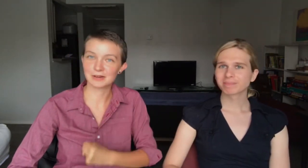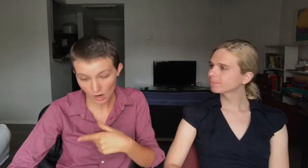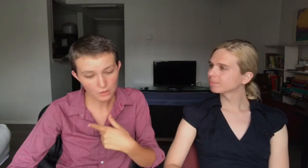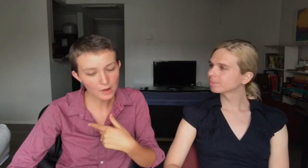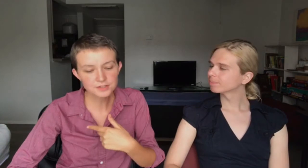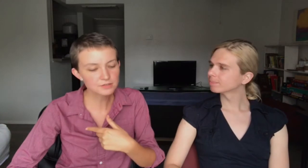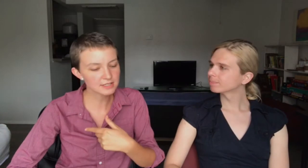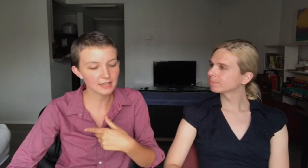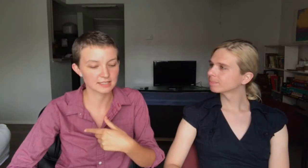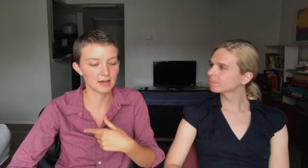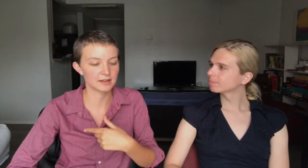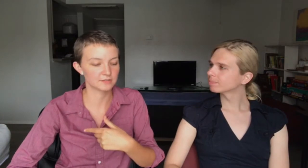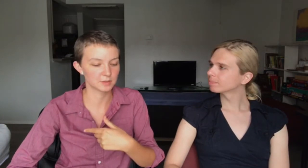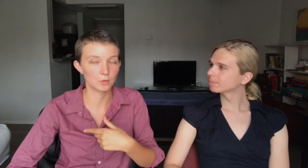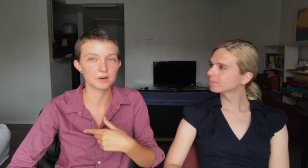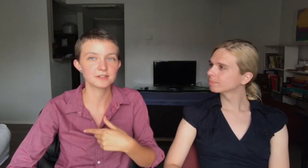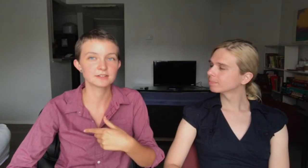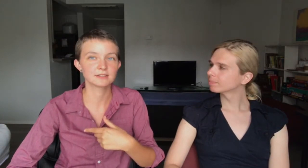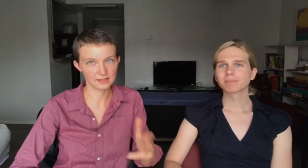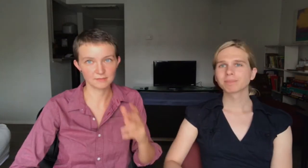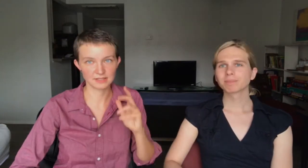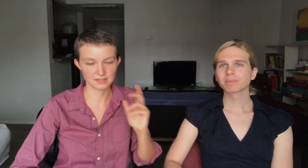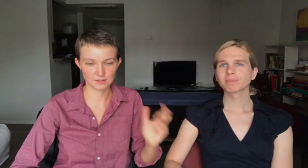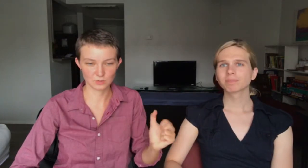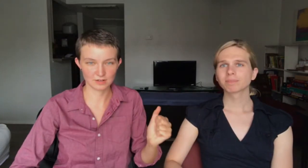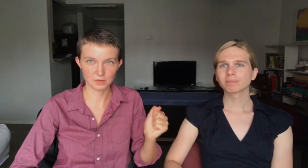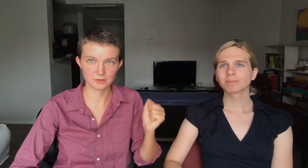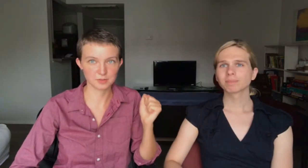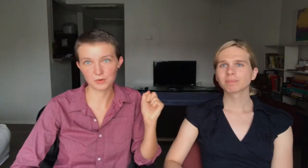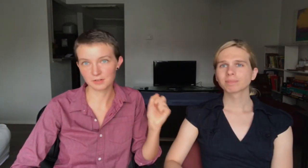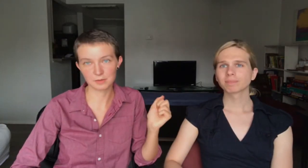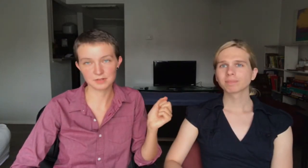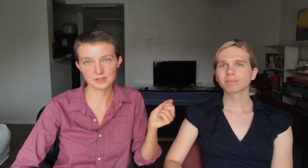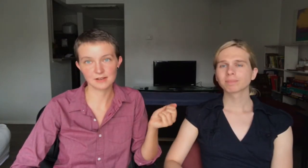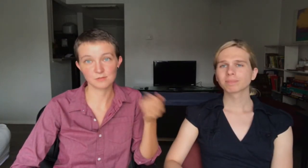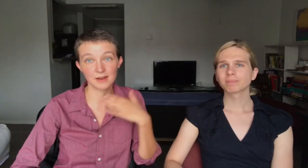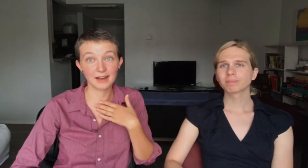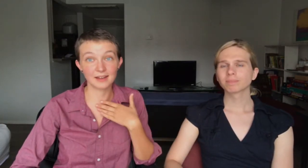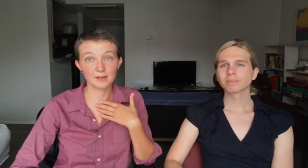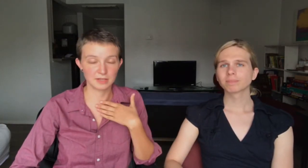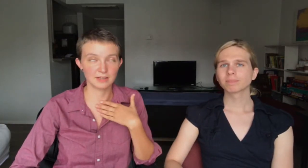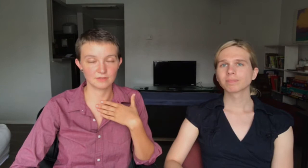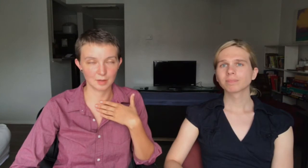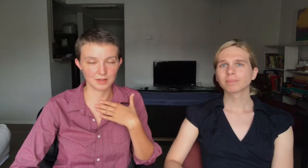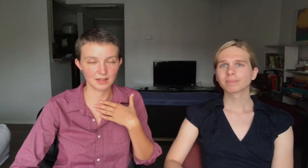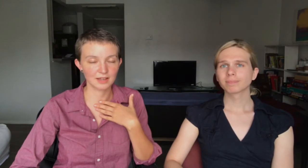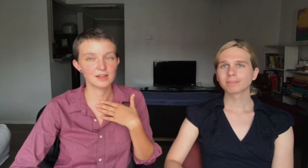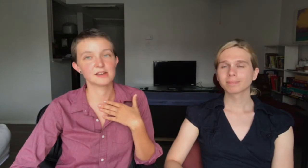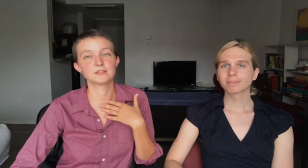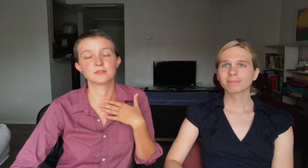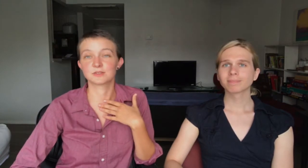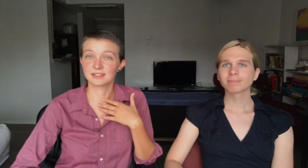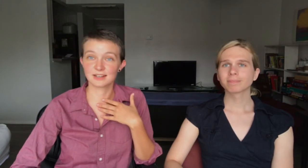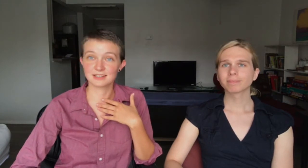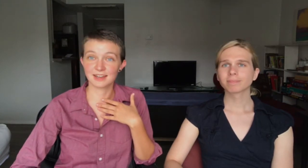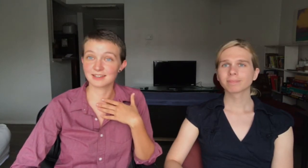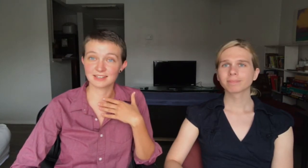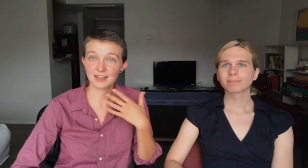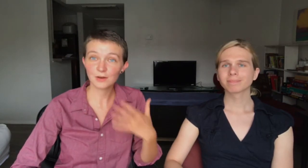way. Oh, also just, like, a ton of support. My sister is one of the most supportive members of my immediate family. it's really nice to get to hang out